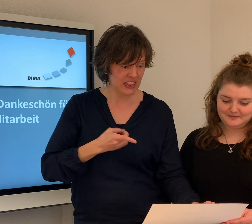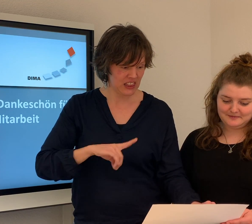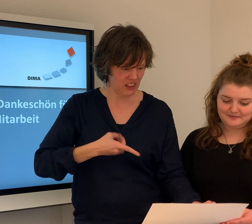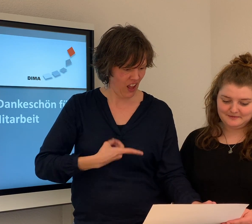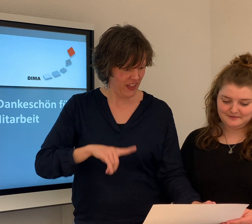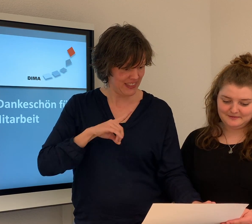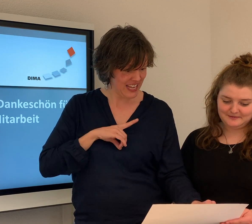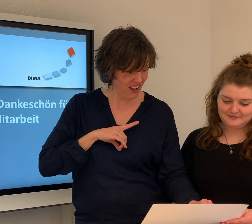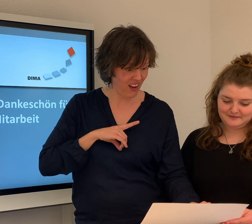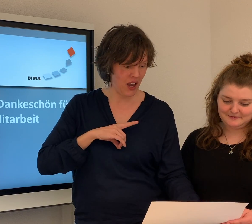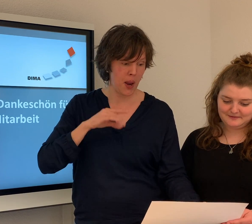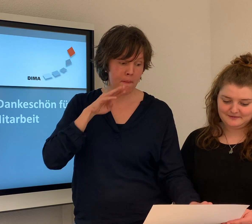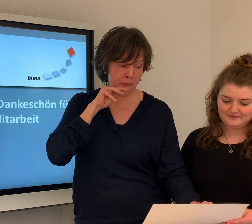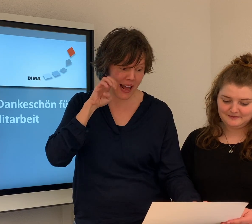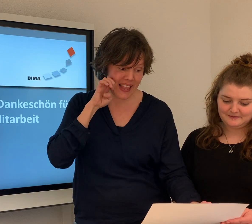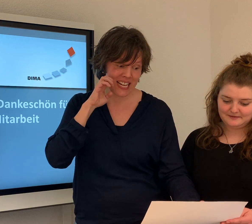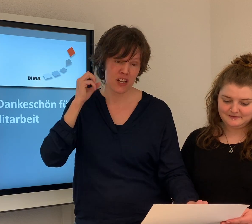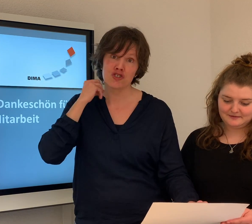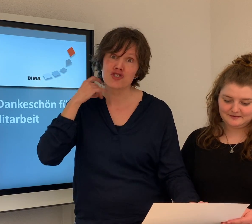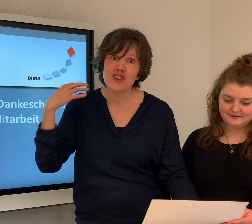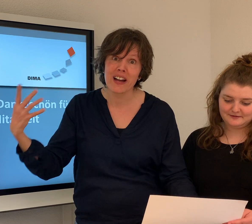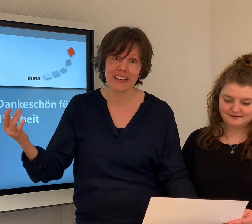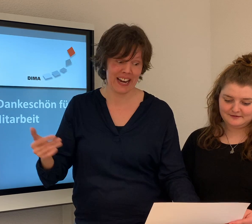I don't want I